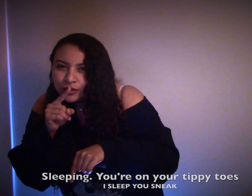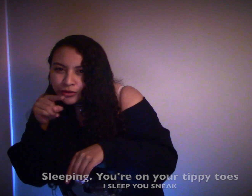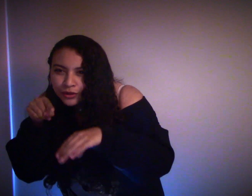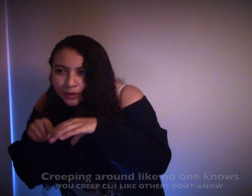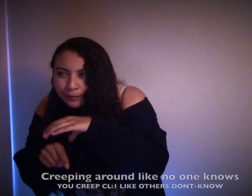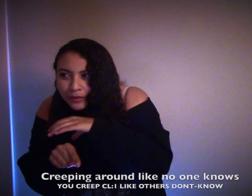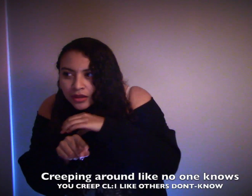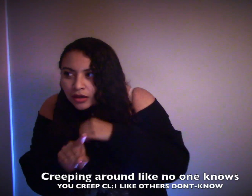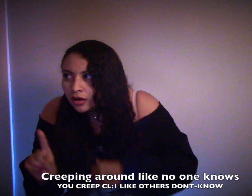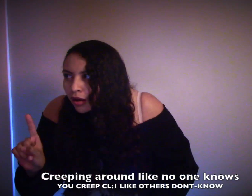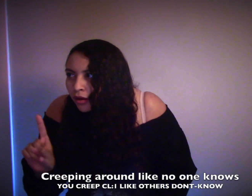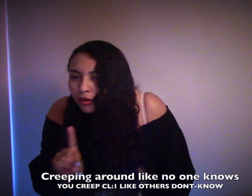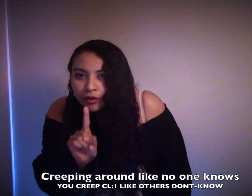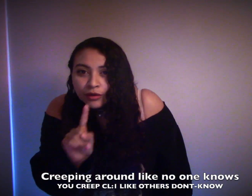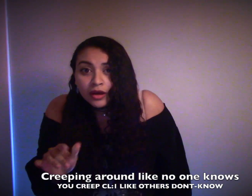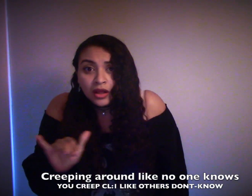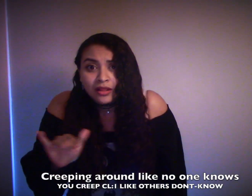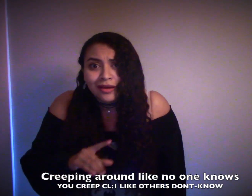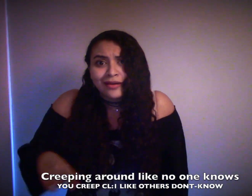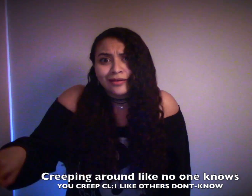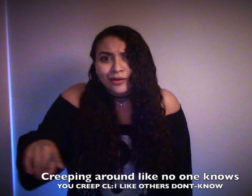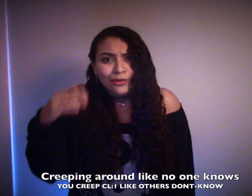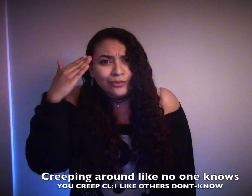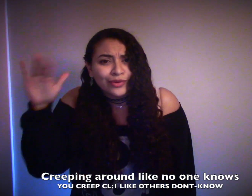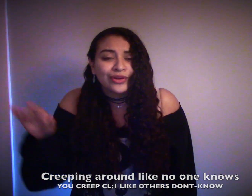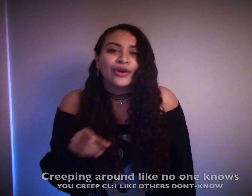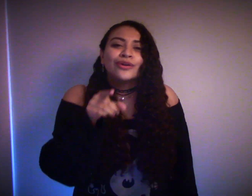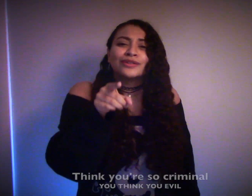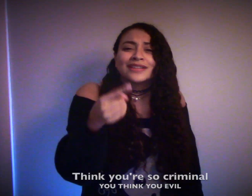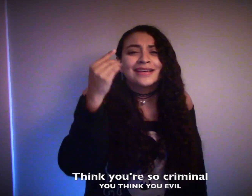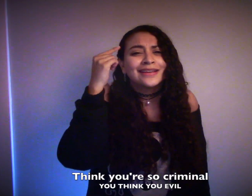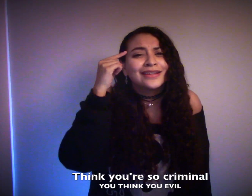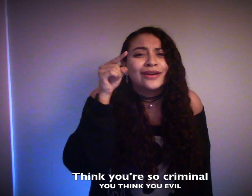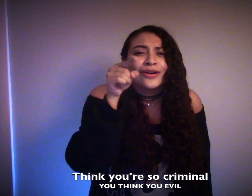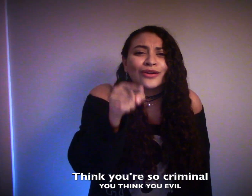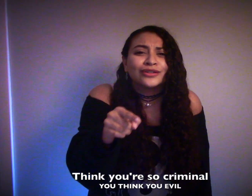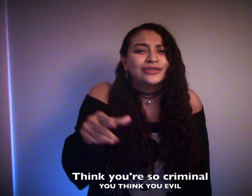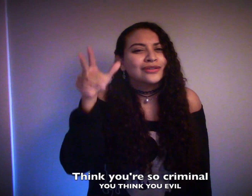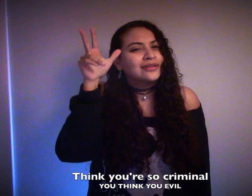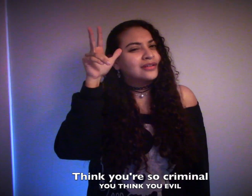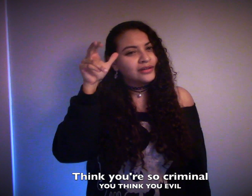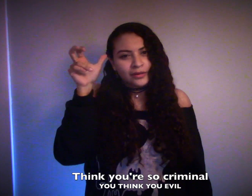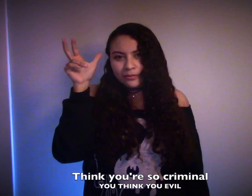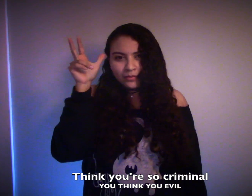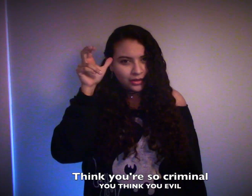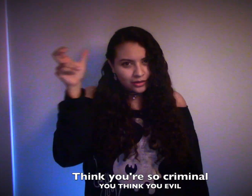Creeping around like no one knows Think you're so criminal